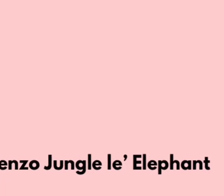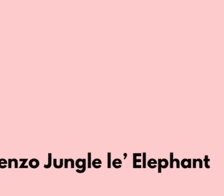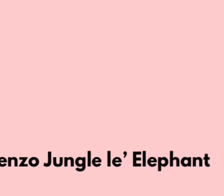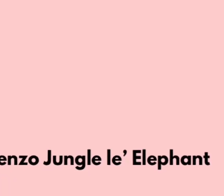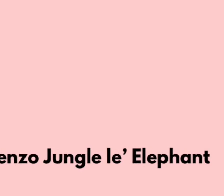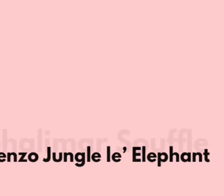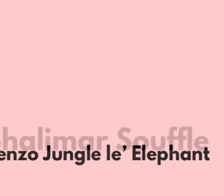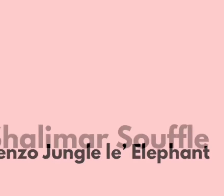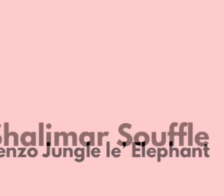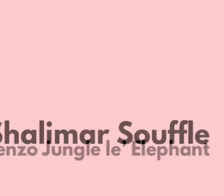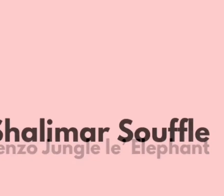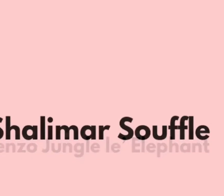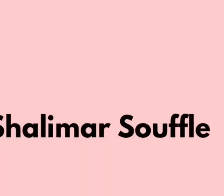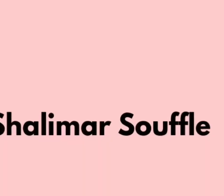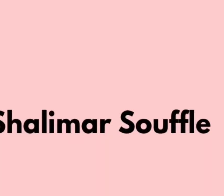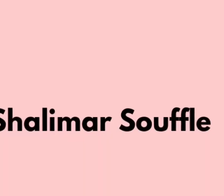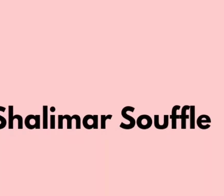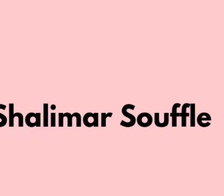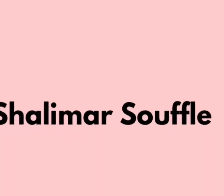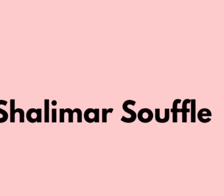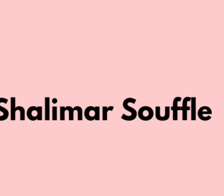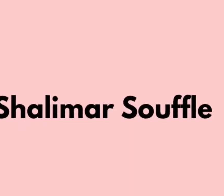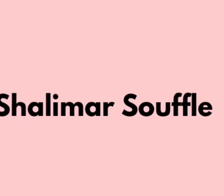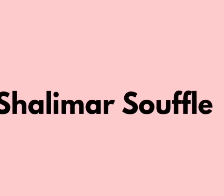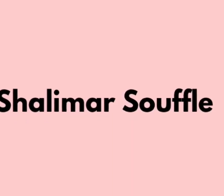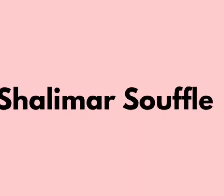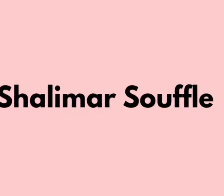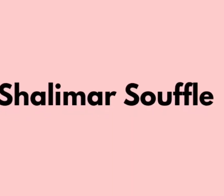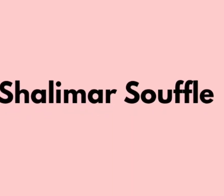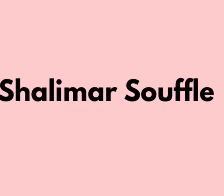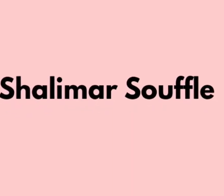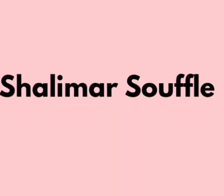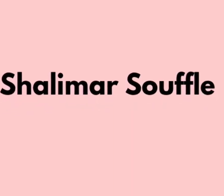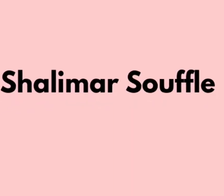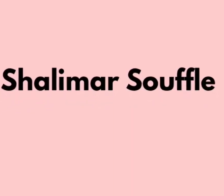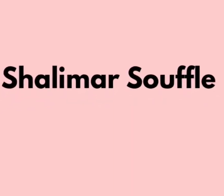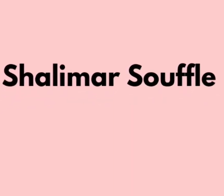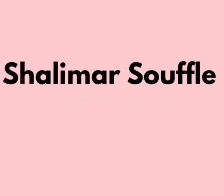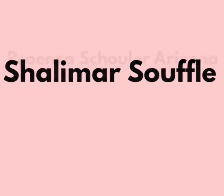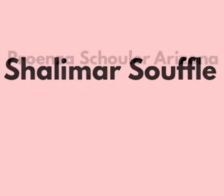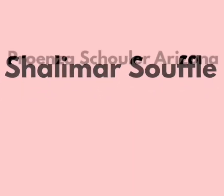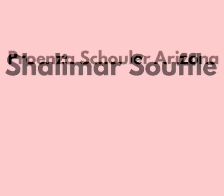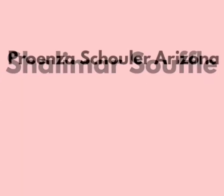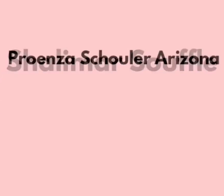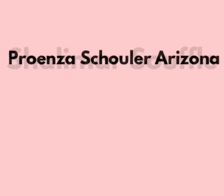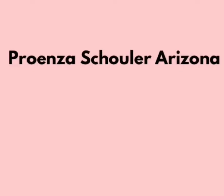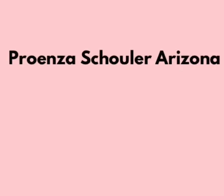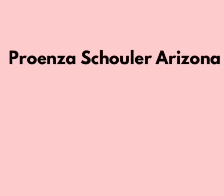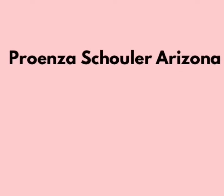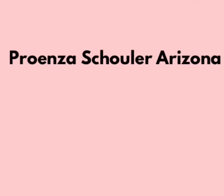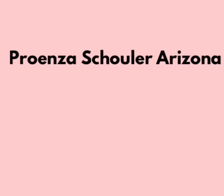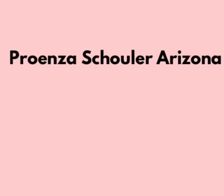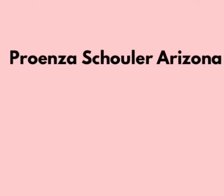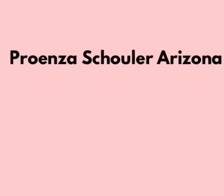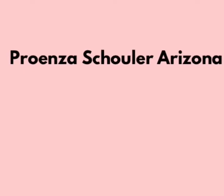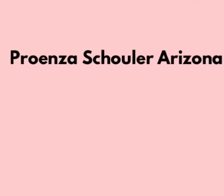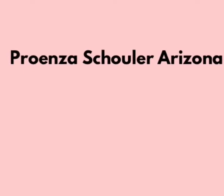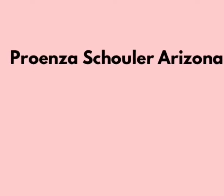of these had to go away but these are the 16 I was unable to try unfortunately but I will put their links down below